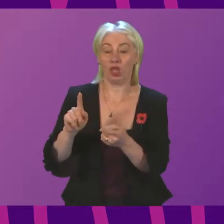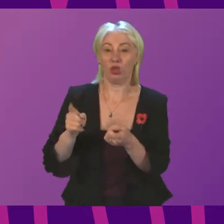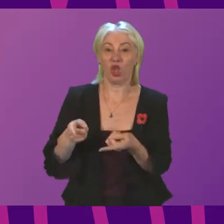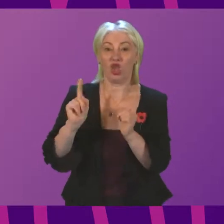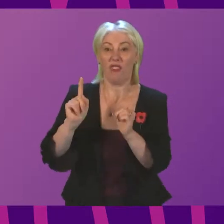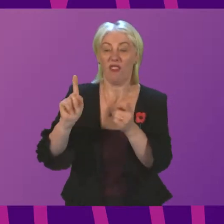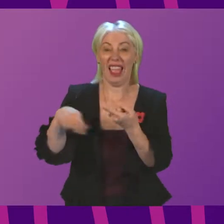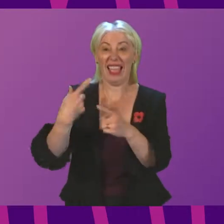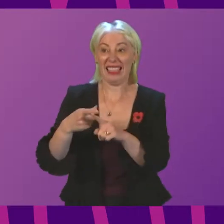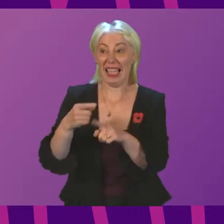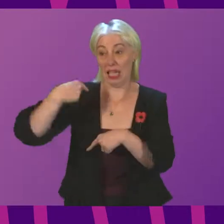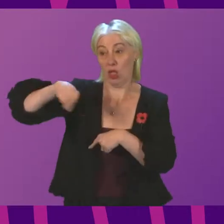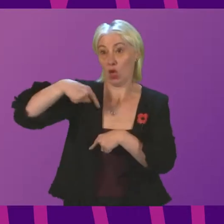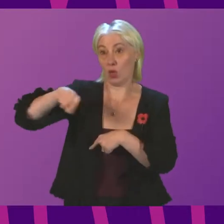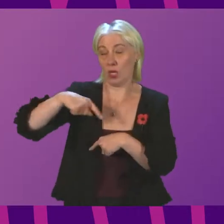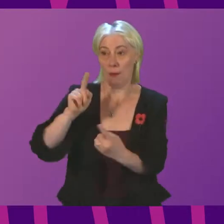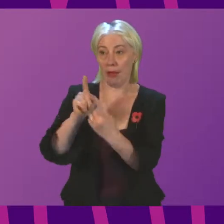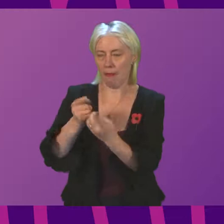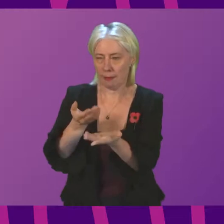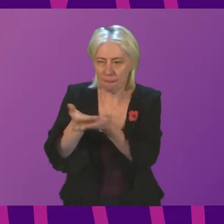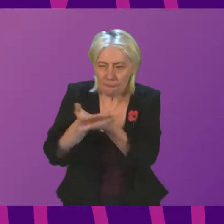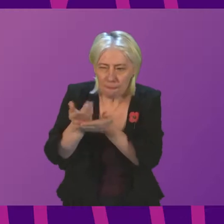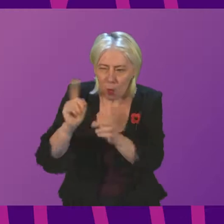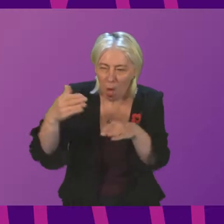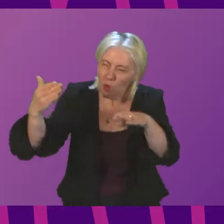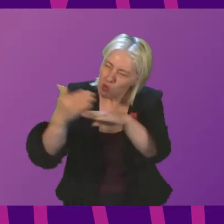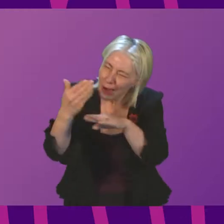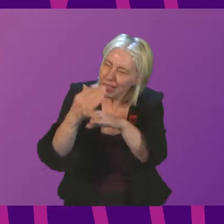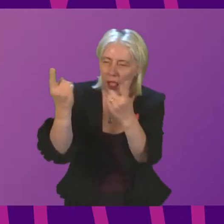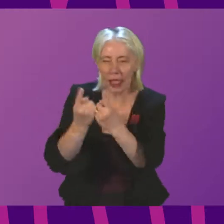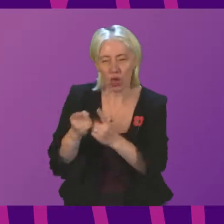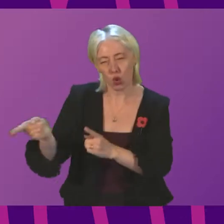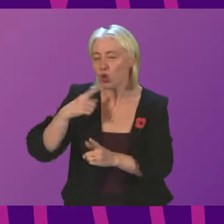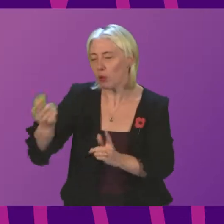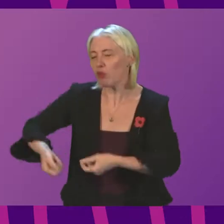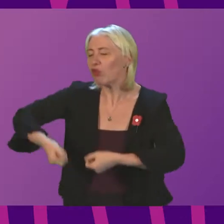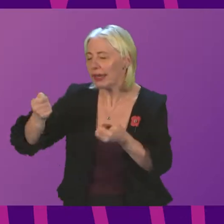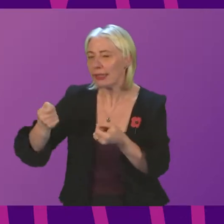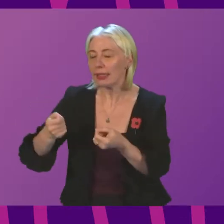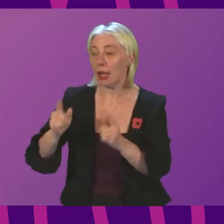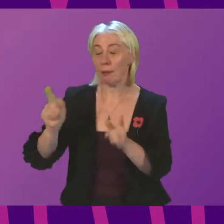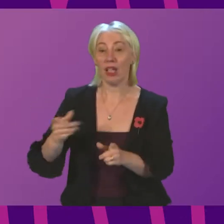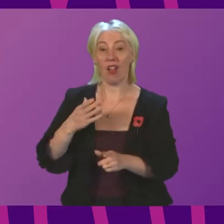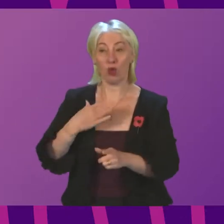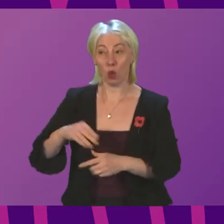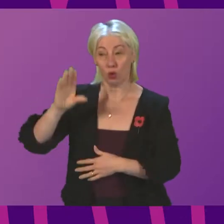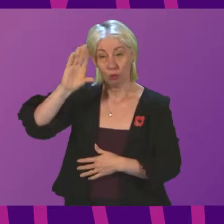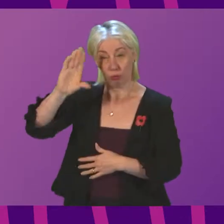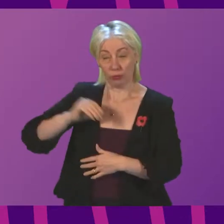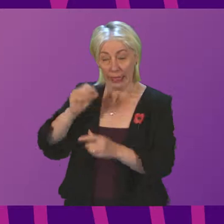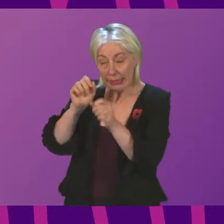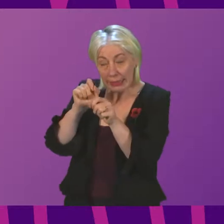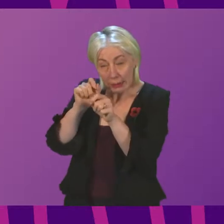NHS Lothian earlier on this week to discuss these very practical issues that Mr Hoy raises with me. If he wishes to provide me with specific